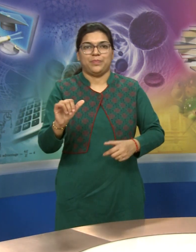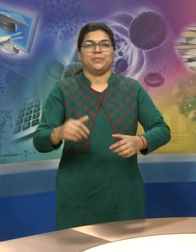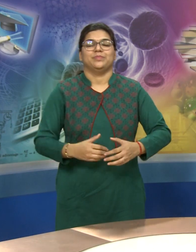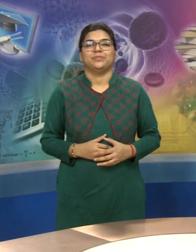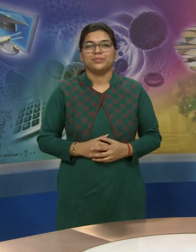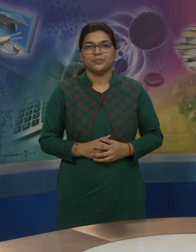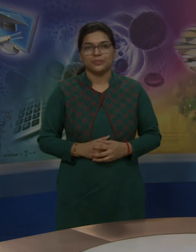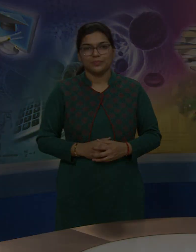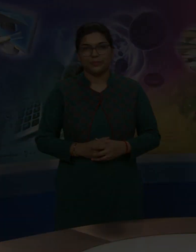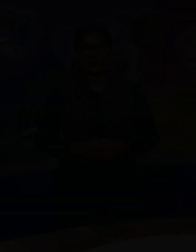that